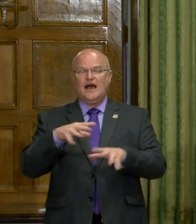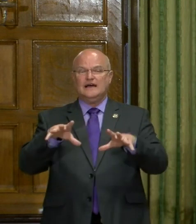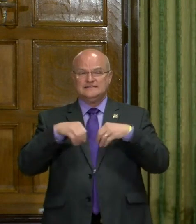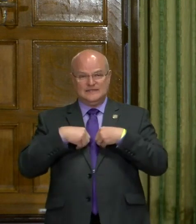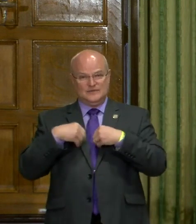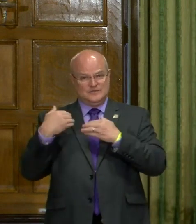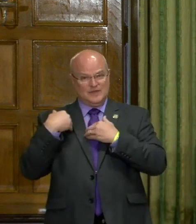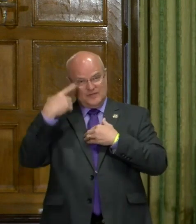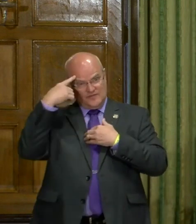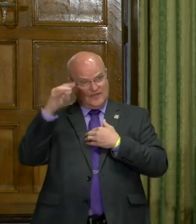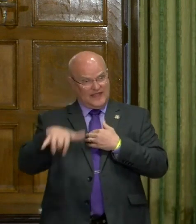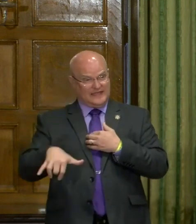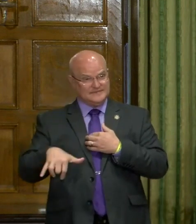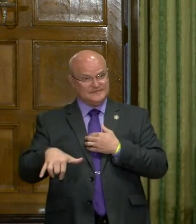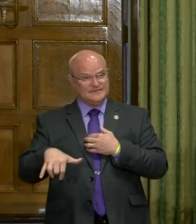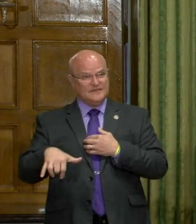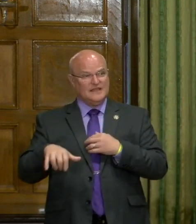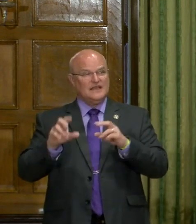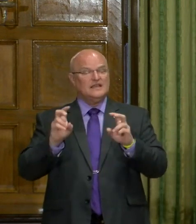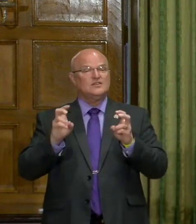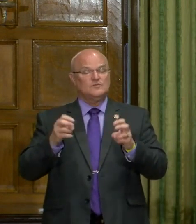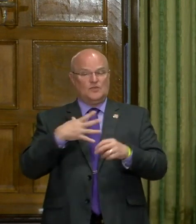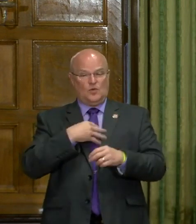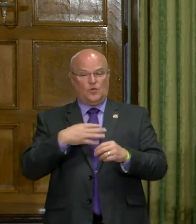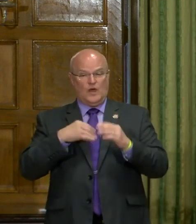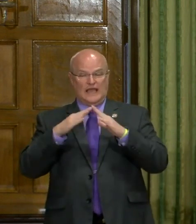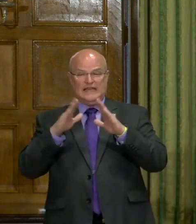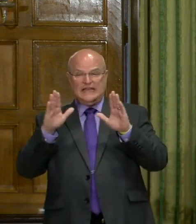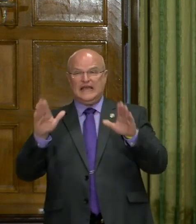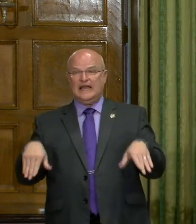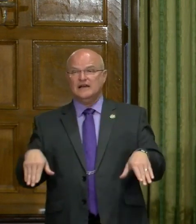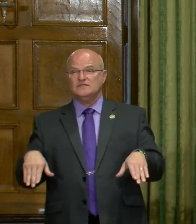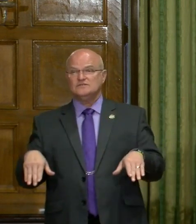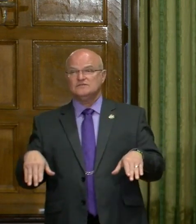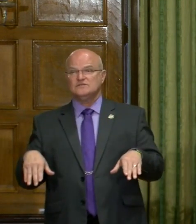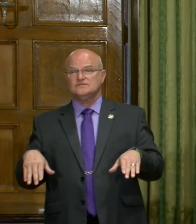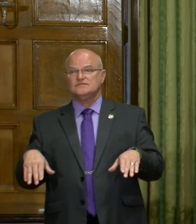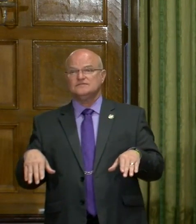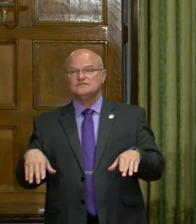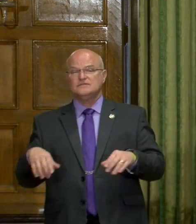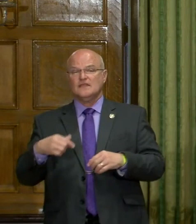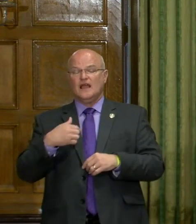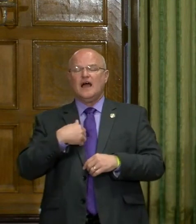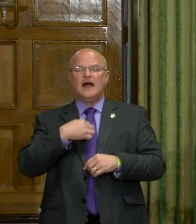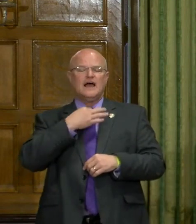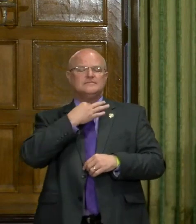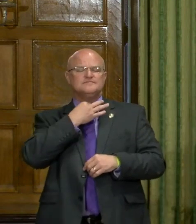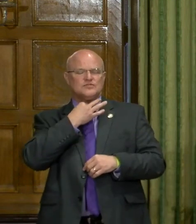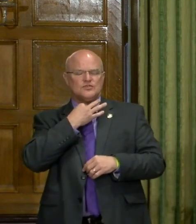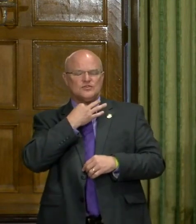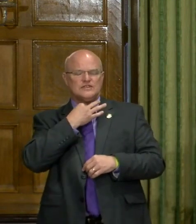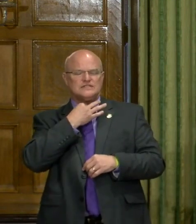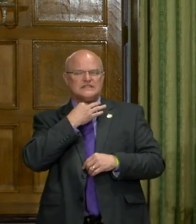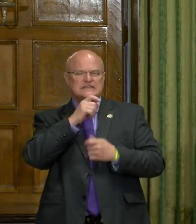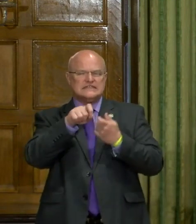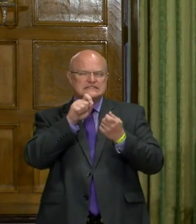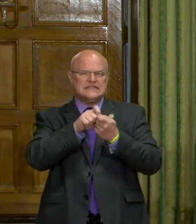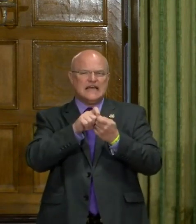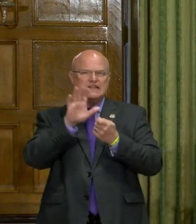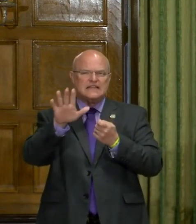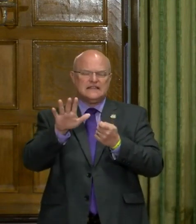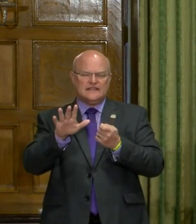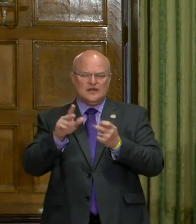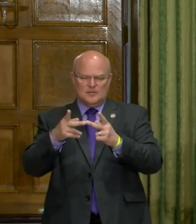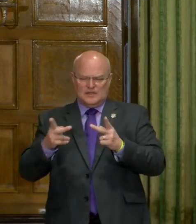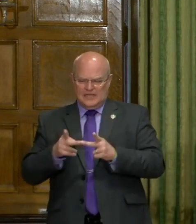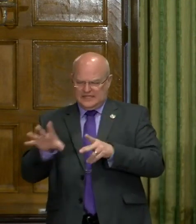take responsibility for that, uh, in terms of the White House. Uh, I am curious as to exactly their